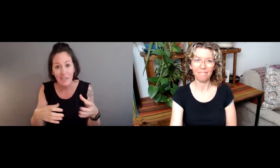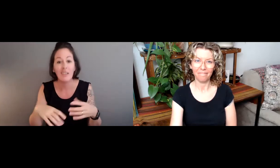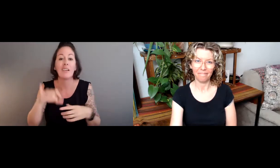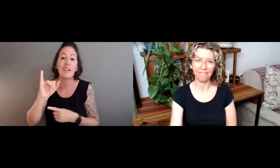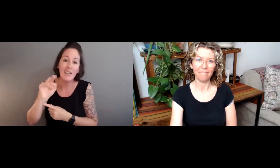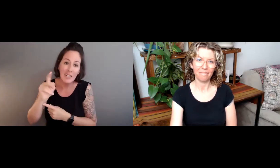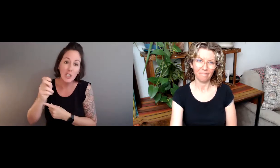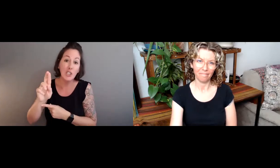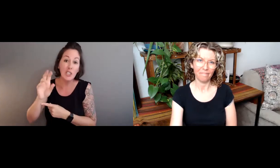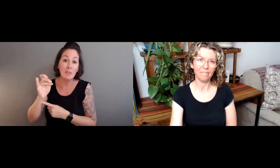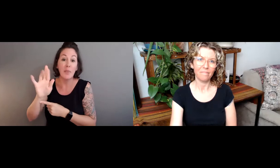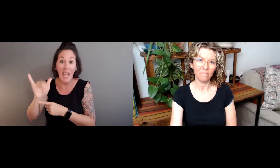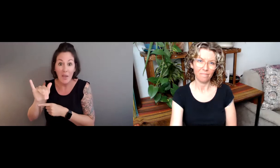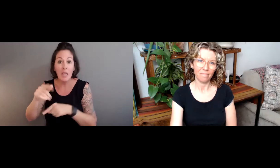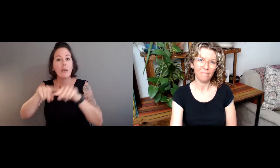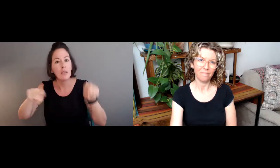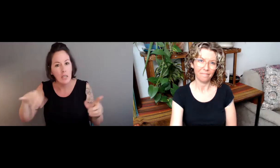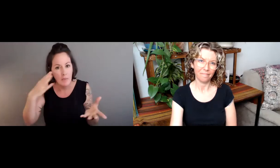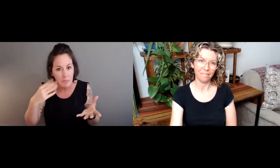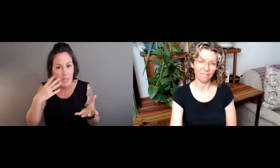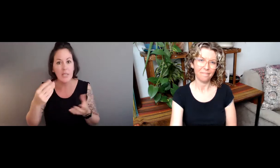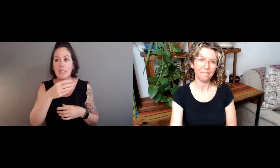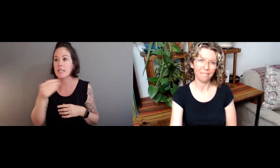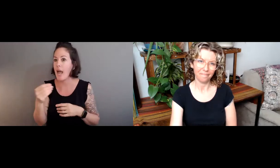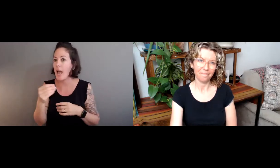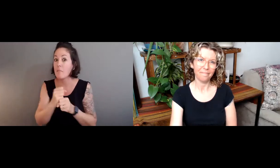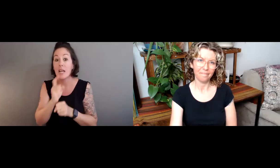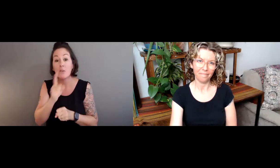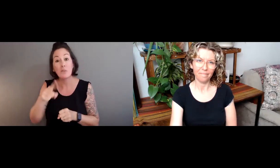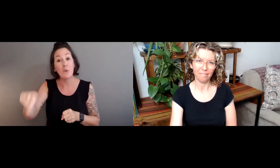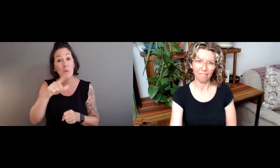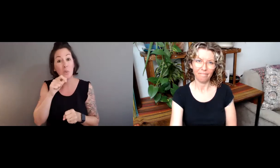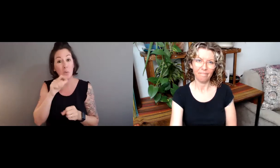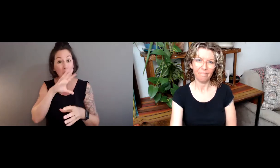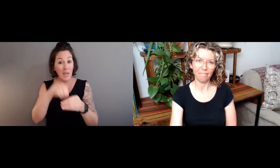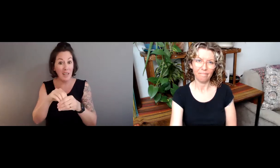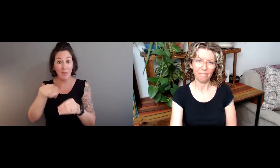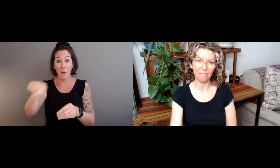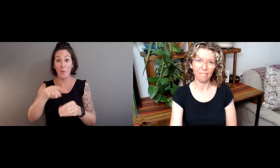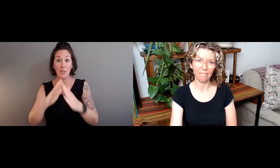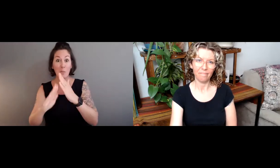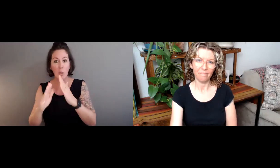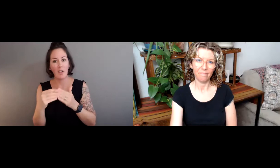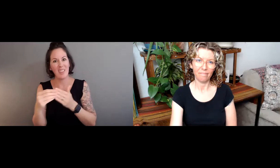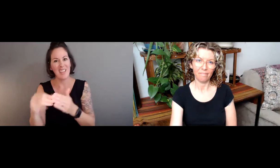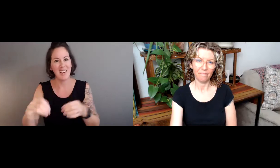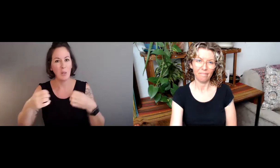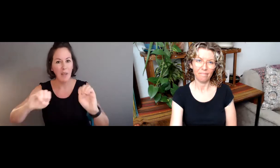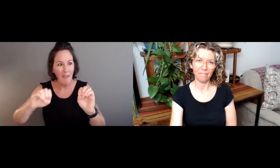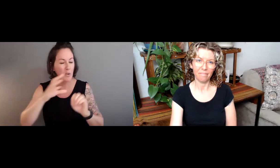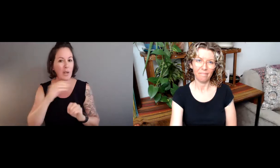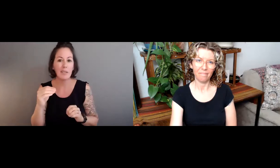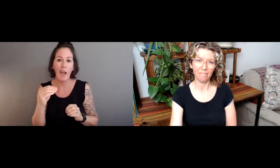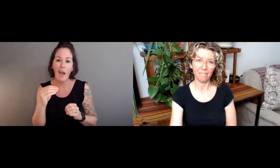experience. But by coming together, getting together an interdisciplinary team, bringing people from a variety of different backgrounds and experiences,